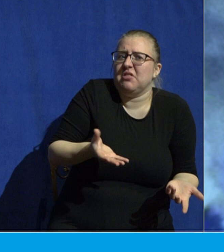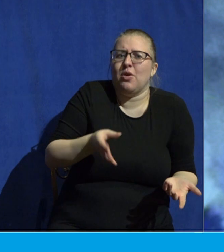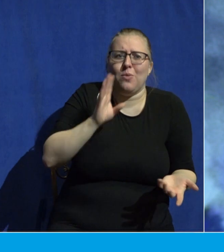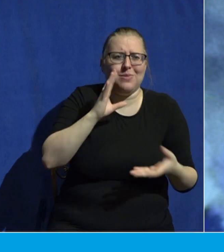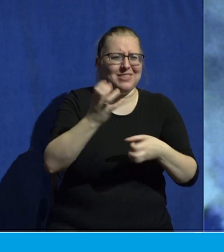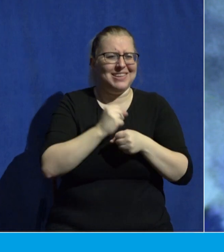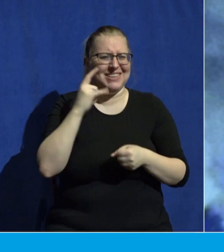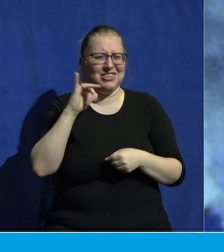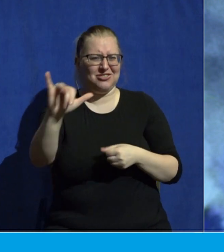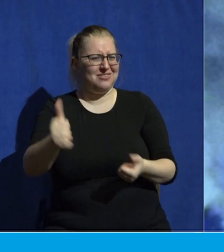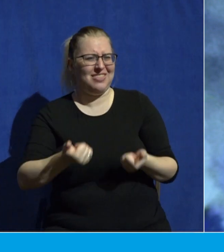No.